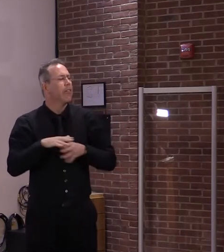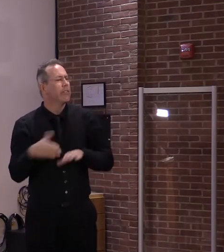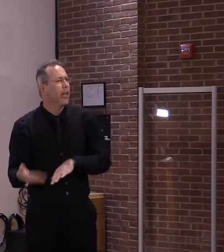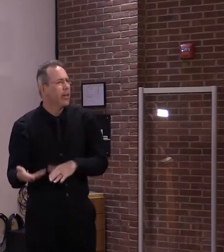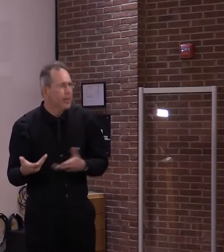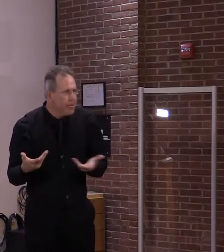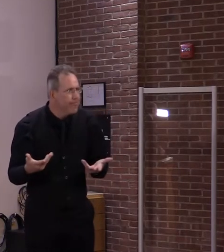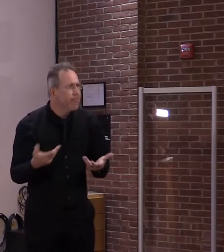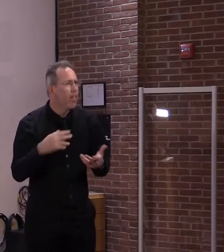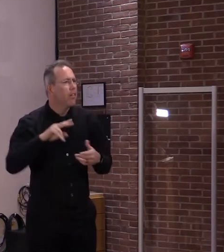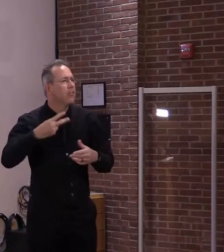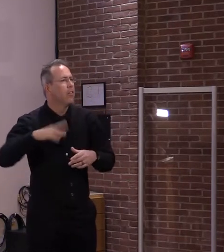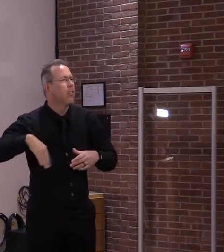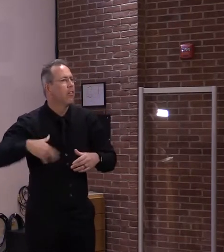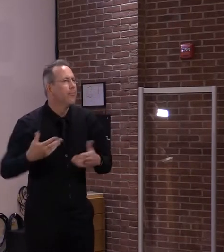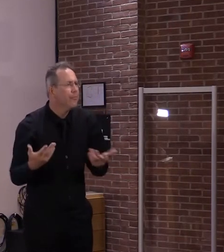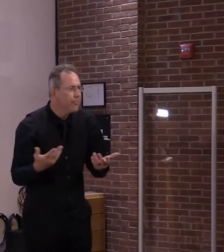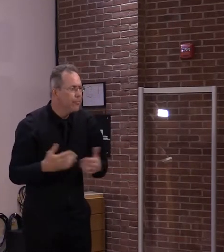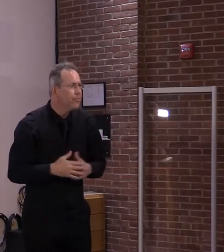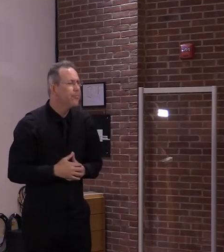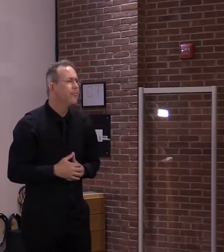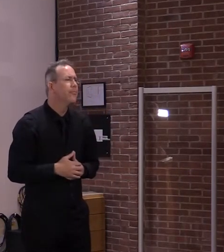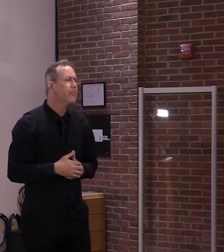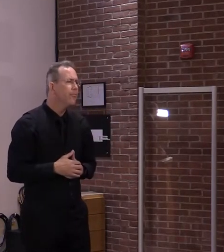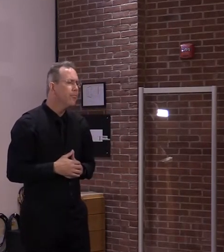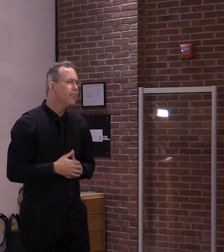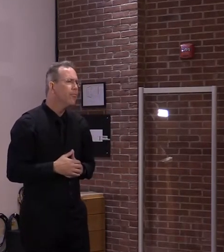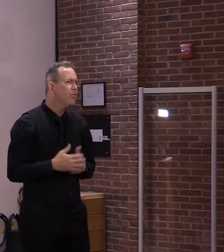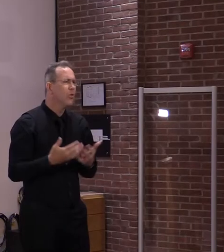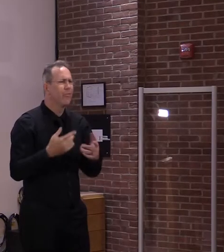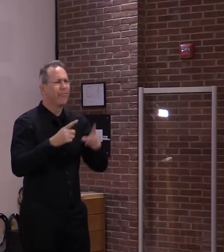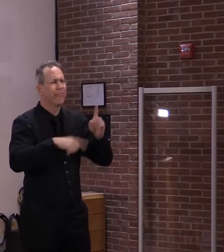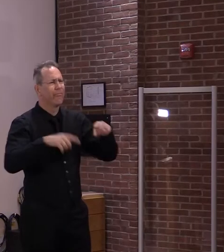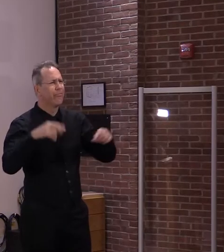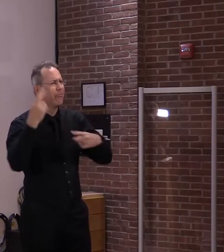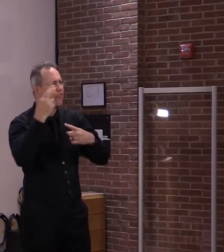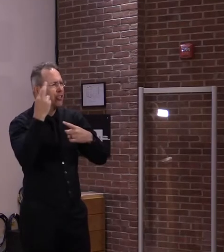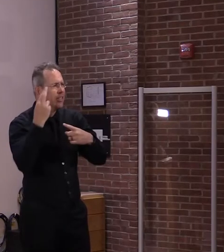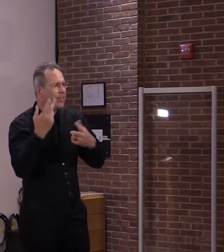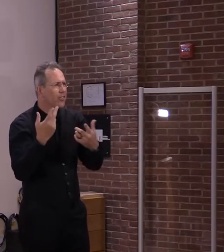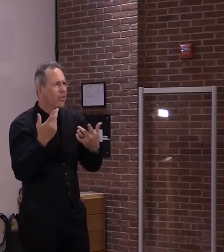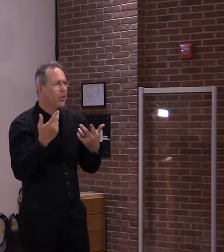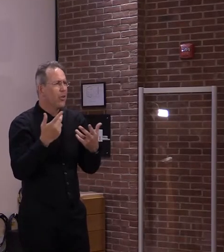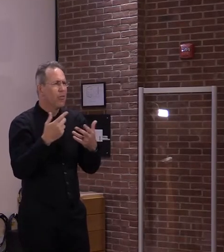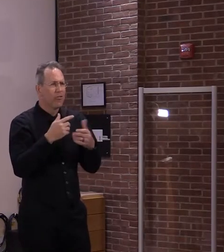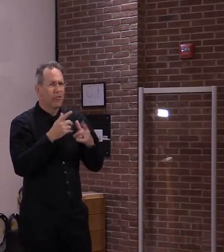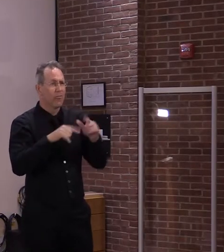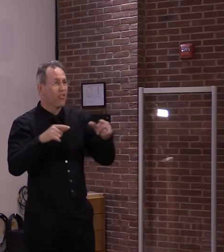I do know from reading national news, this is not Vermont news, but Vermonters probably would